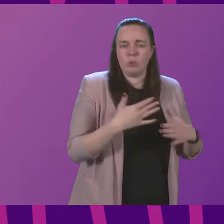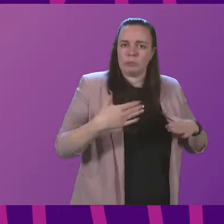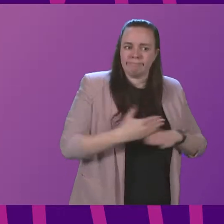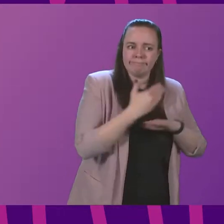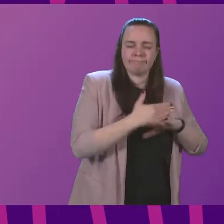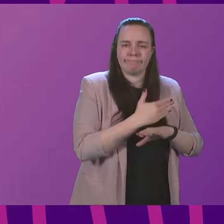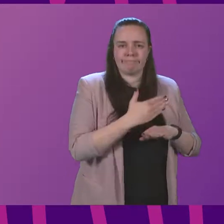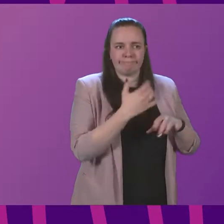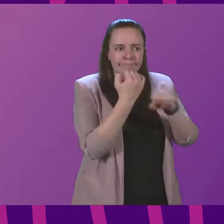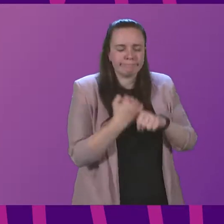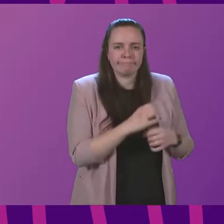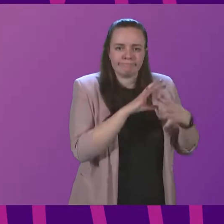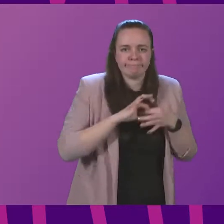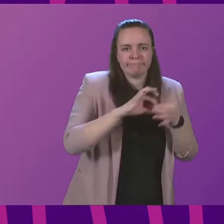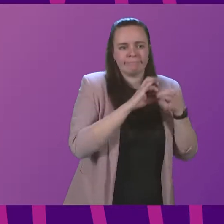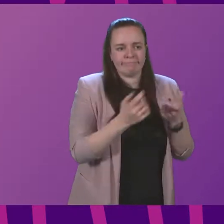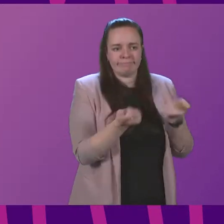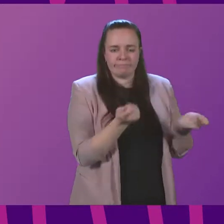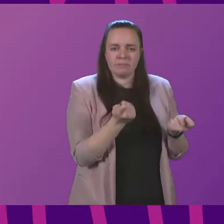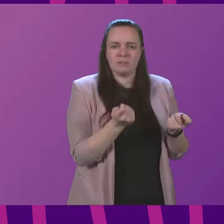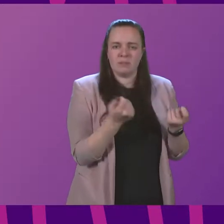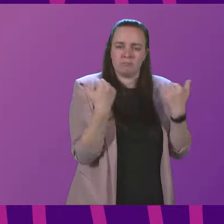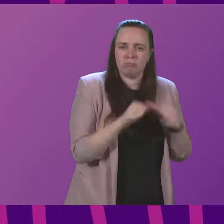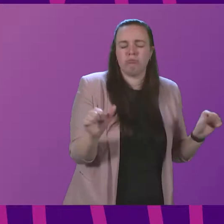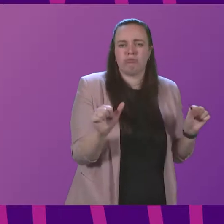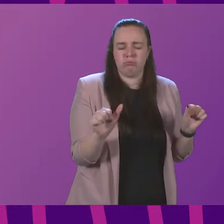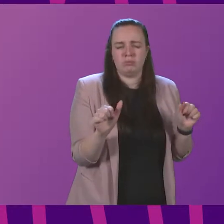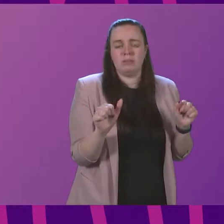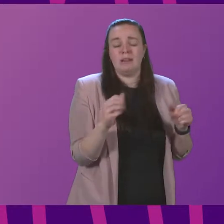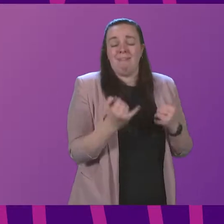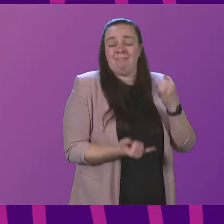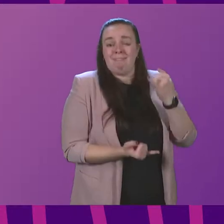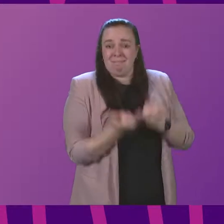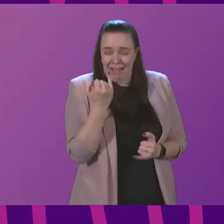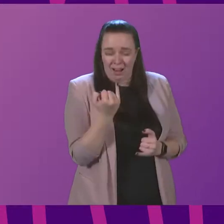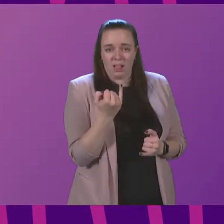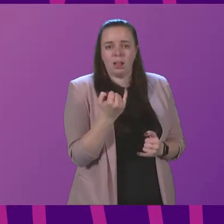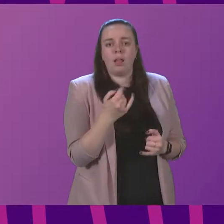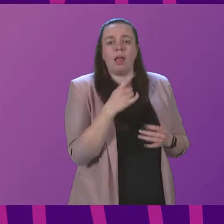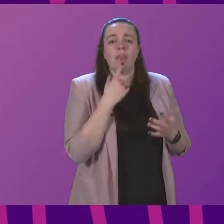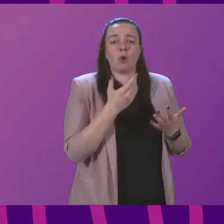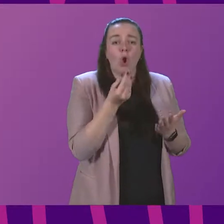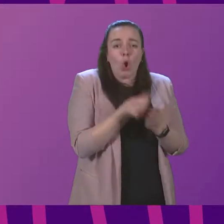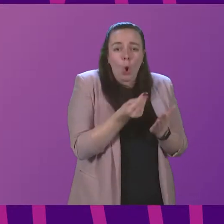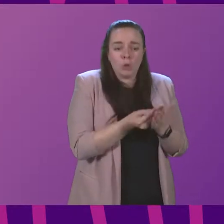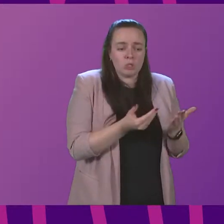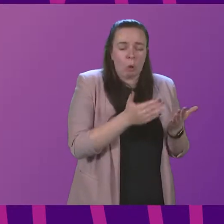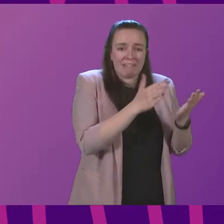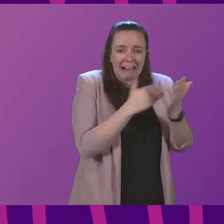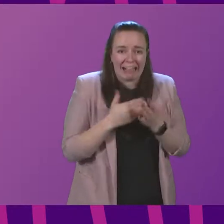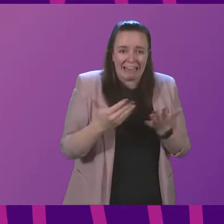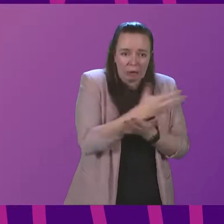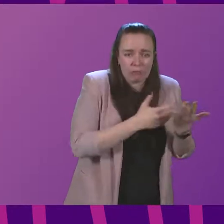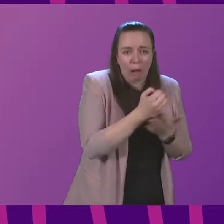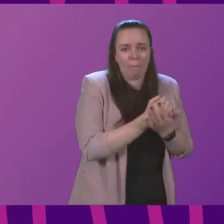and productively coordinate the response and swift resolution? And finally, the cost of clear-up and presumably implementing